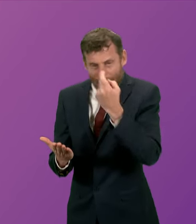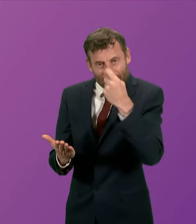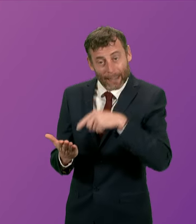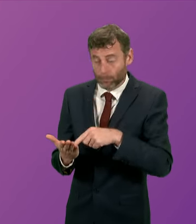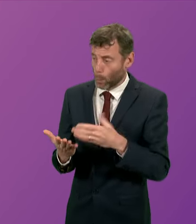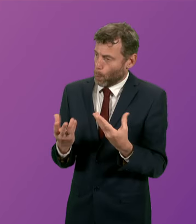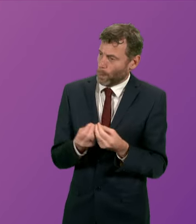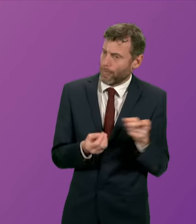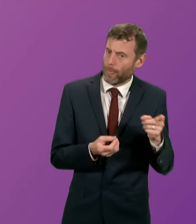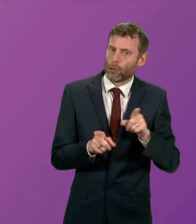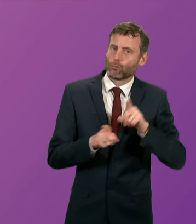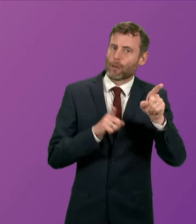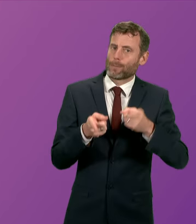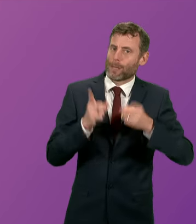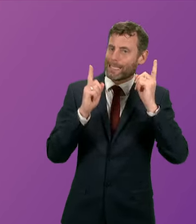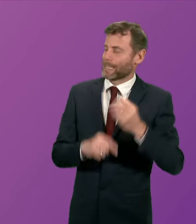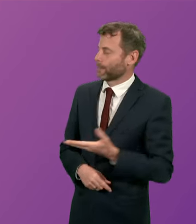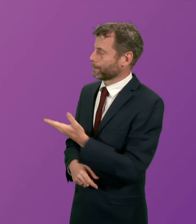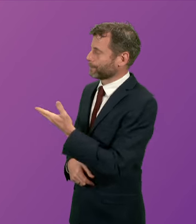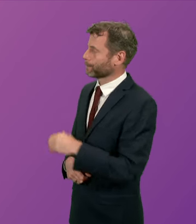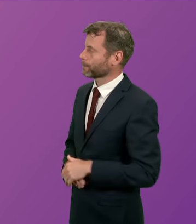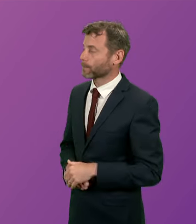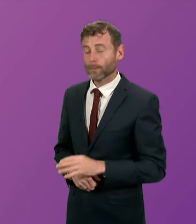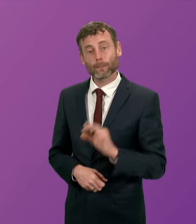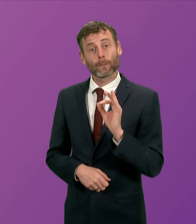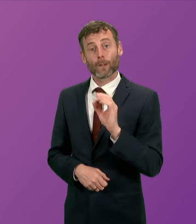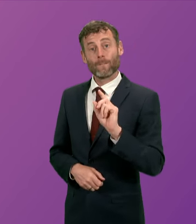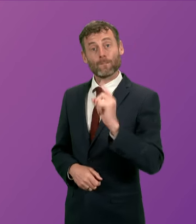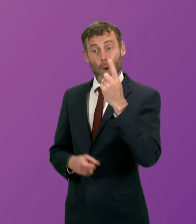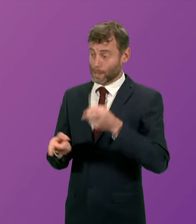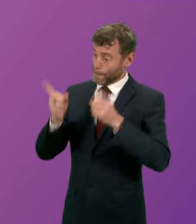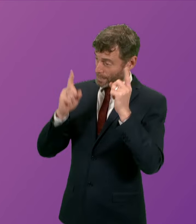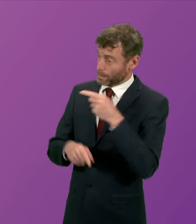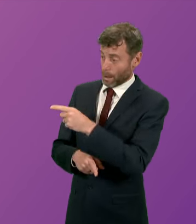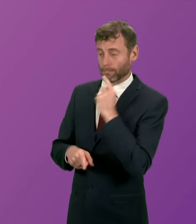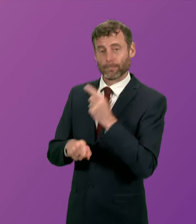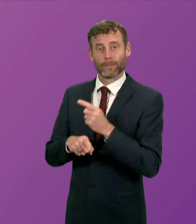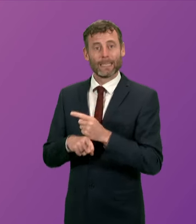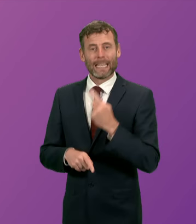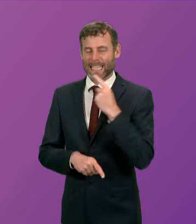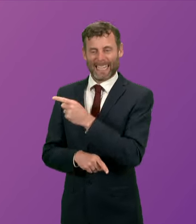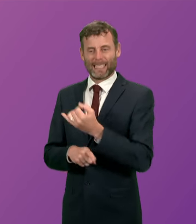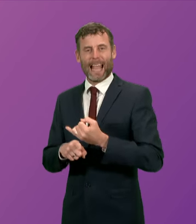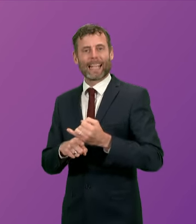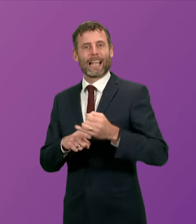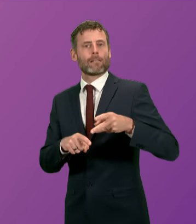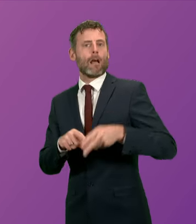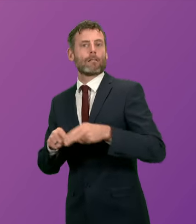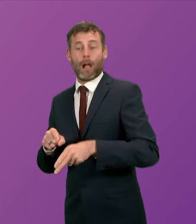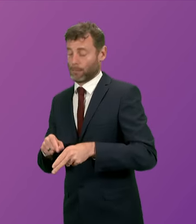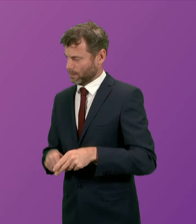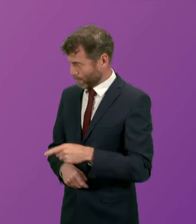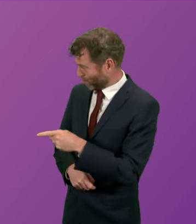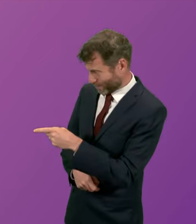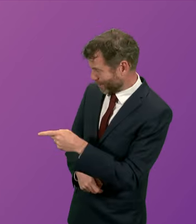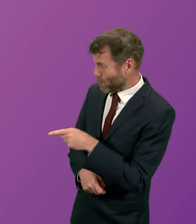Pam Duncan-Glancy Thank you Presiding Officer the First Minister has spent quite some time claiming that he's anti-cuts but the reality is he is the